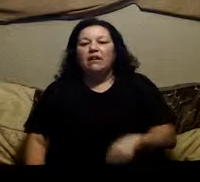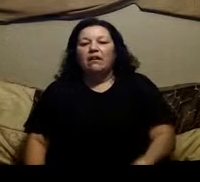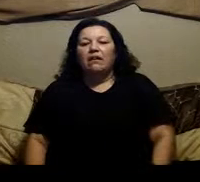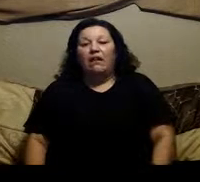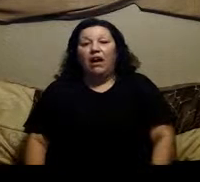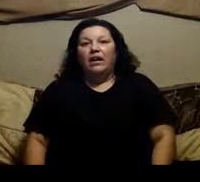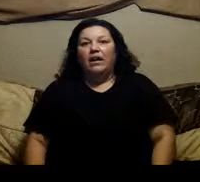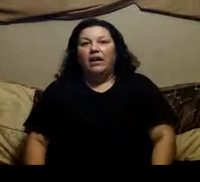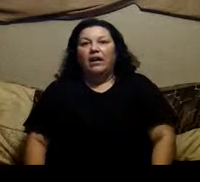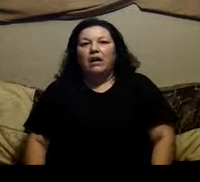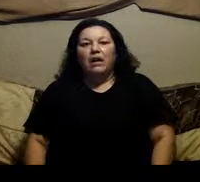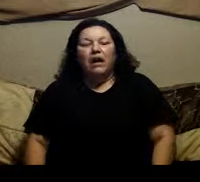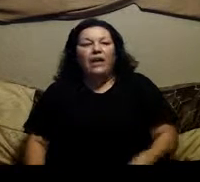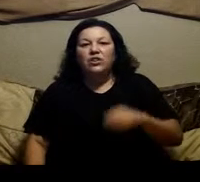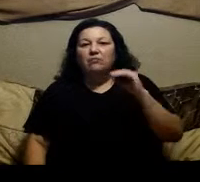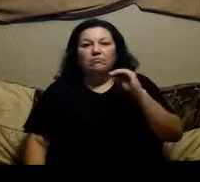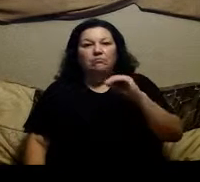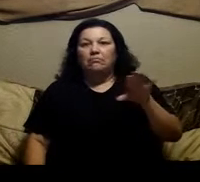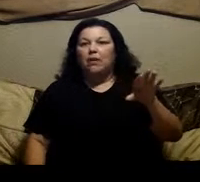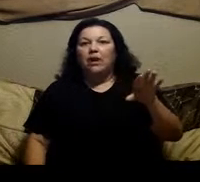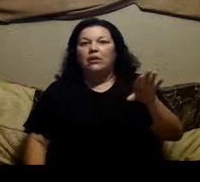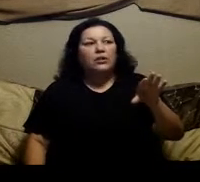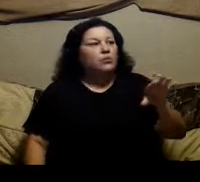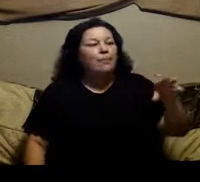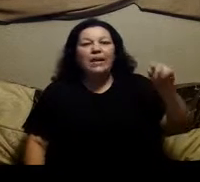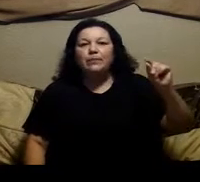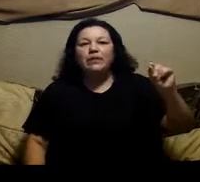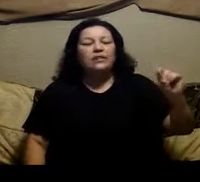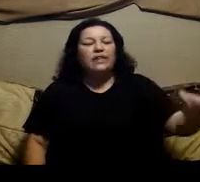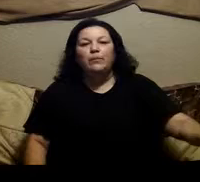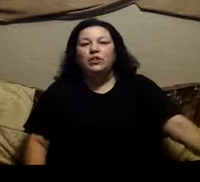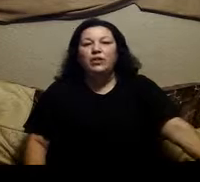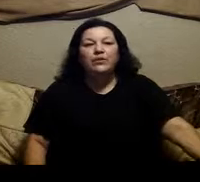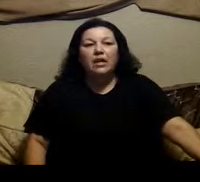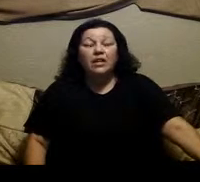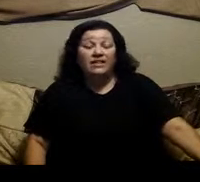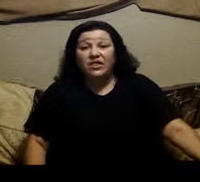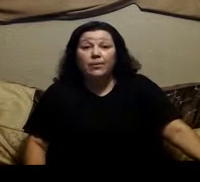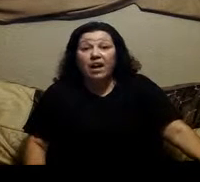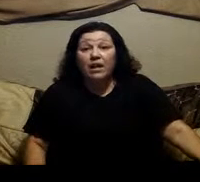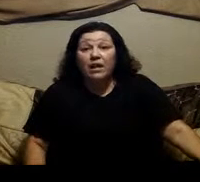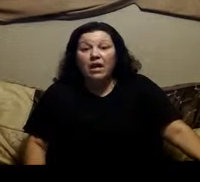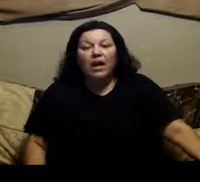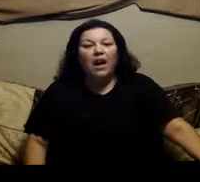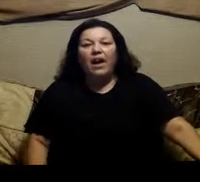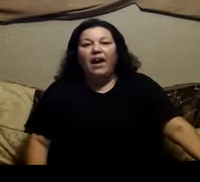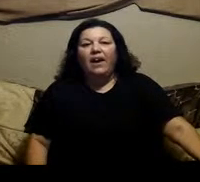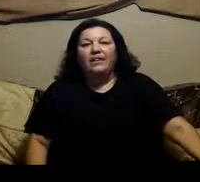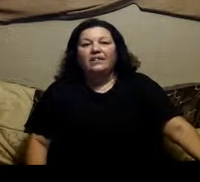hi and she looks right past me looks at him and she goes is dinner ready and he